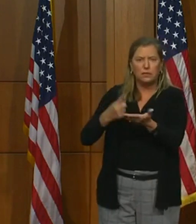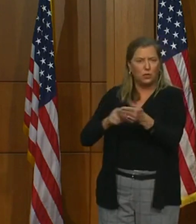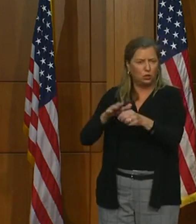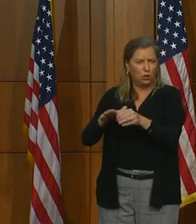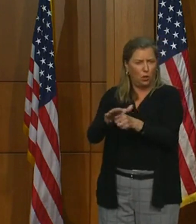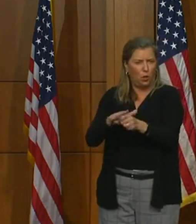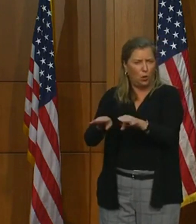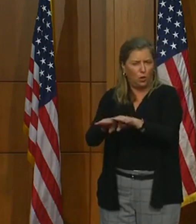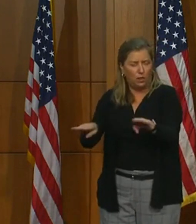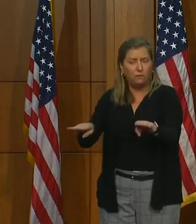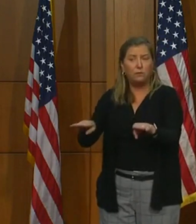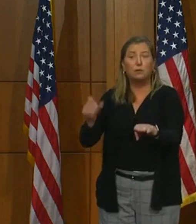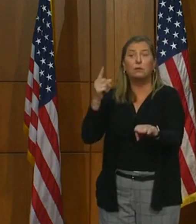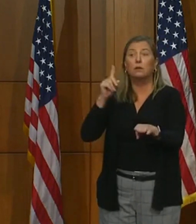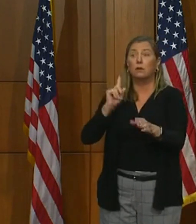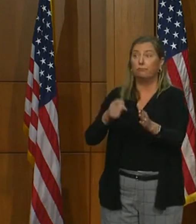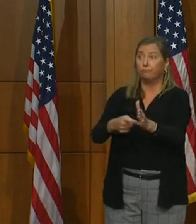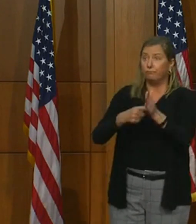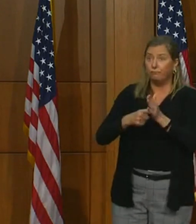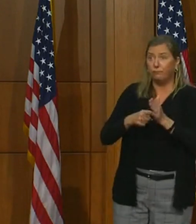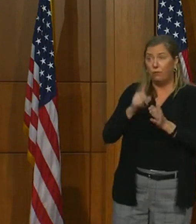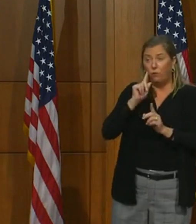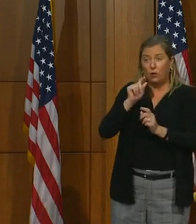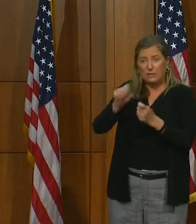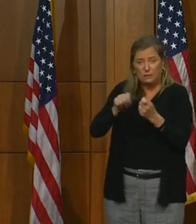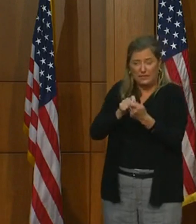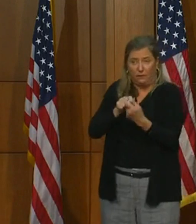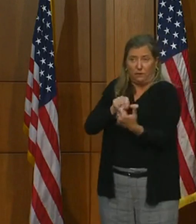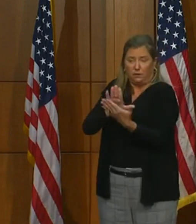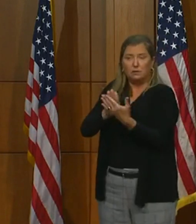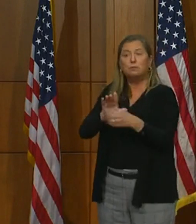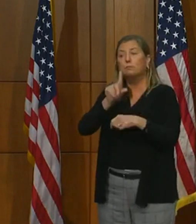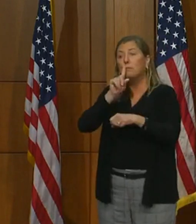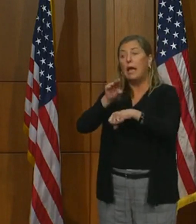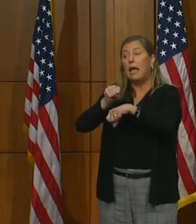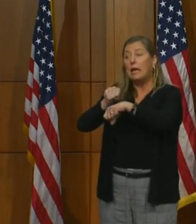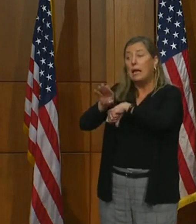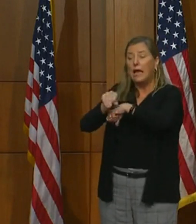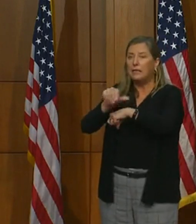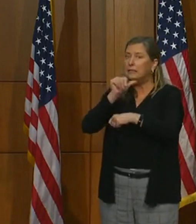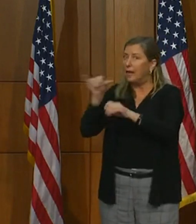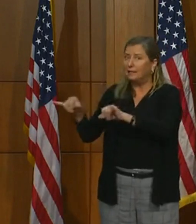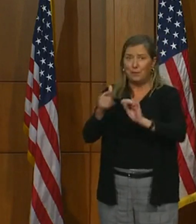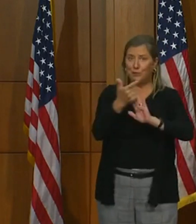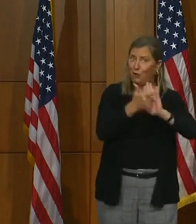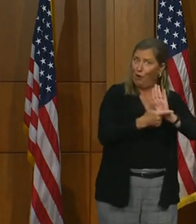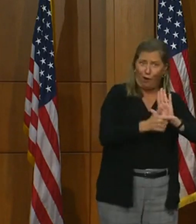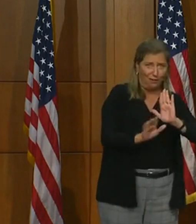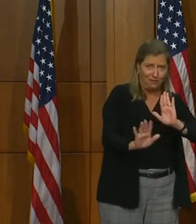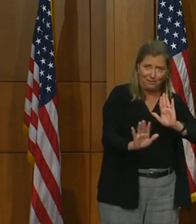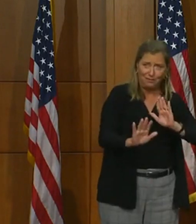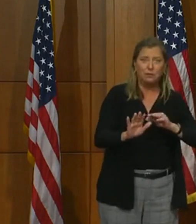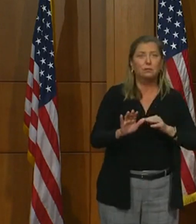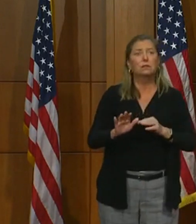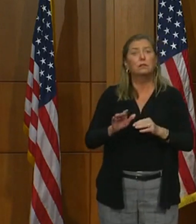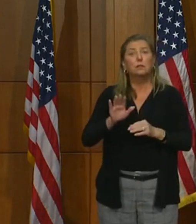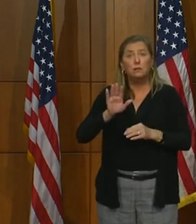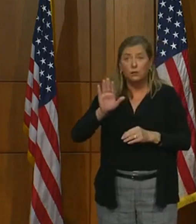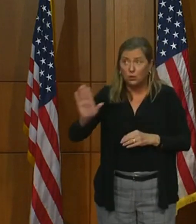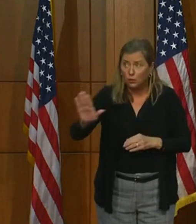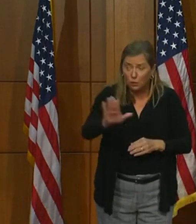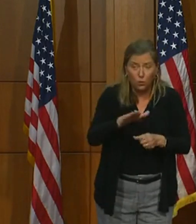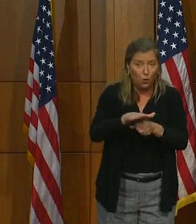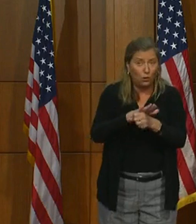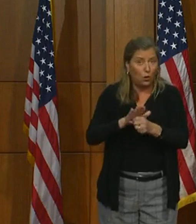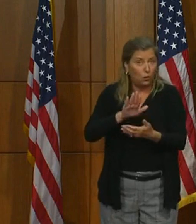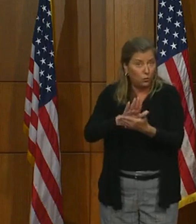but it does not mandate any one particular approach. Guidance is not law. This is up to your local school